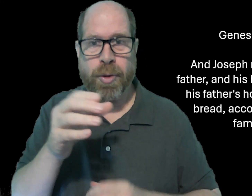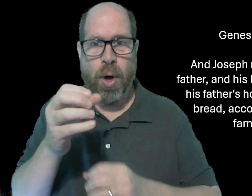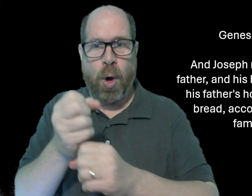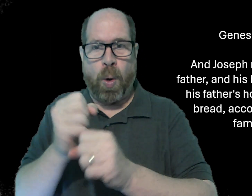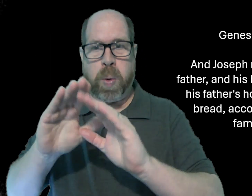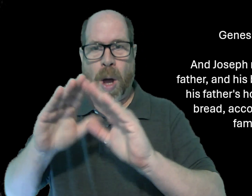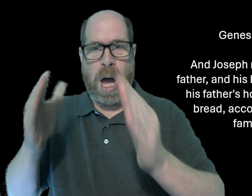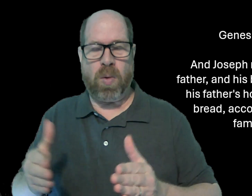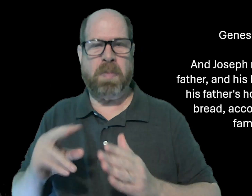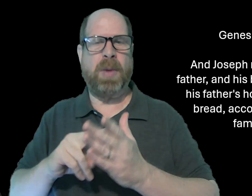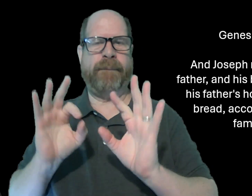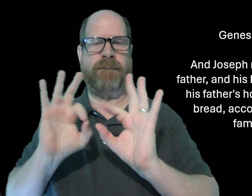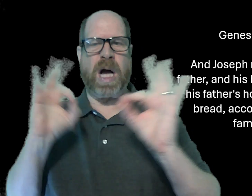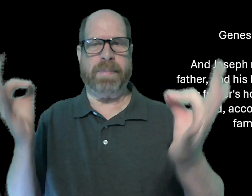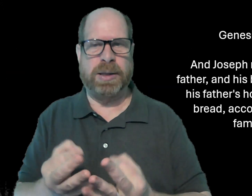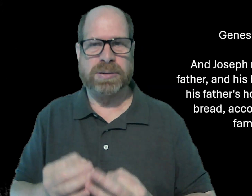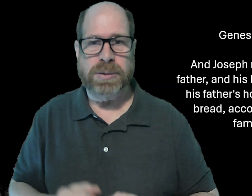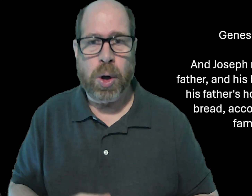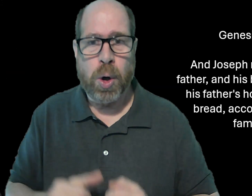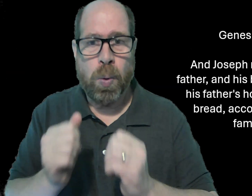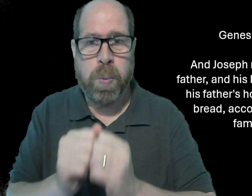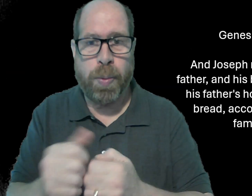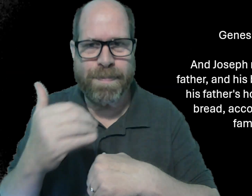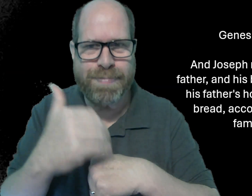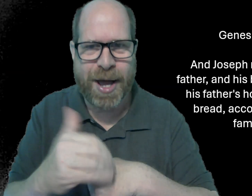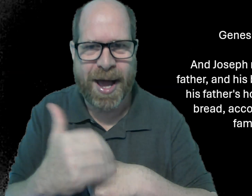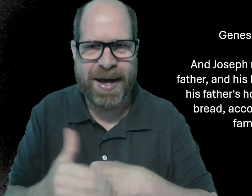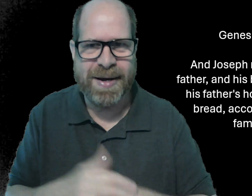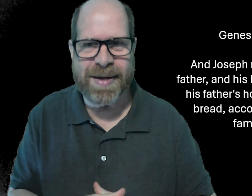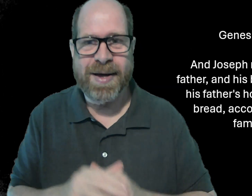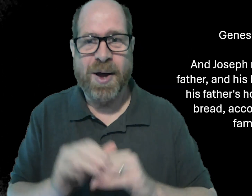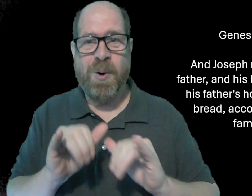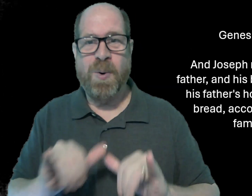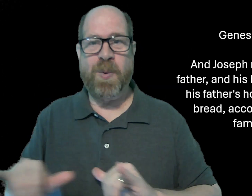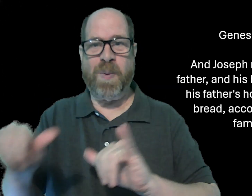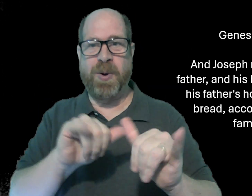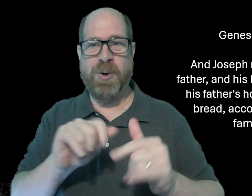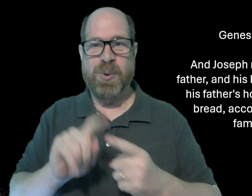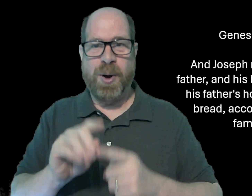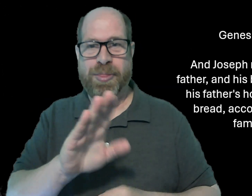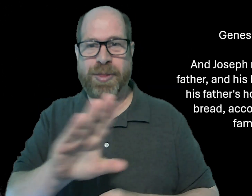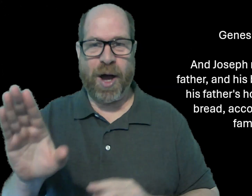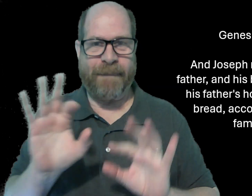father's household with bread according to their families.